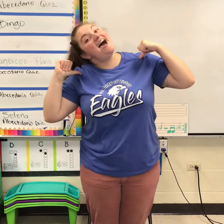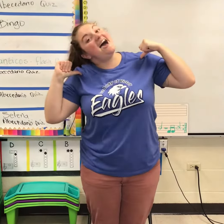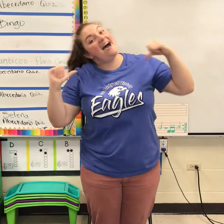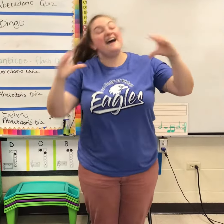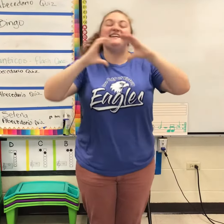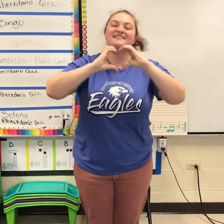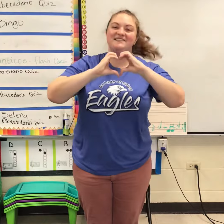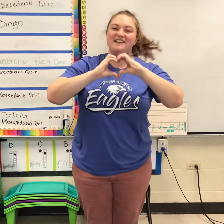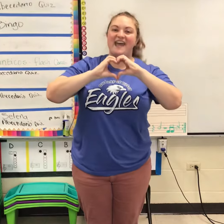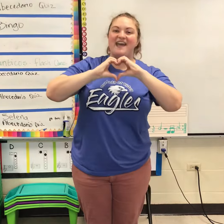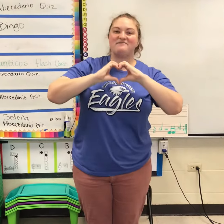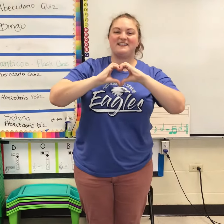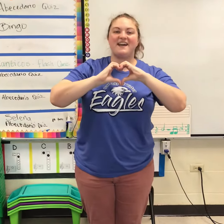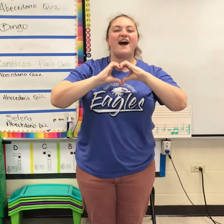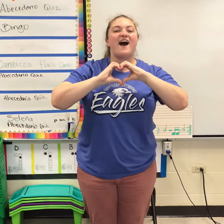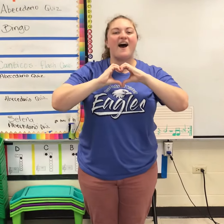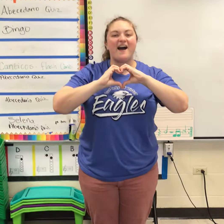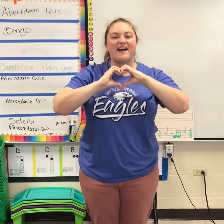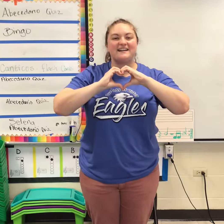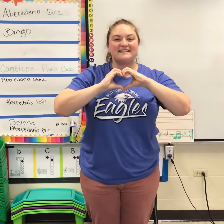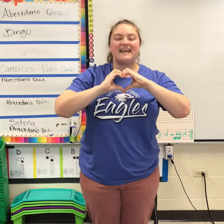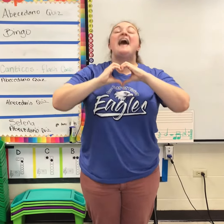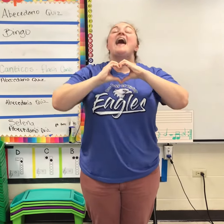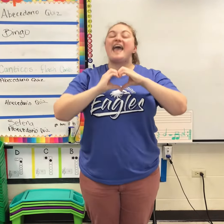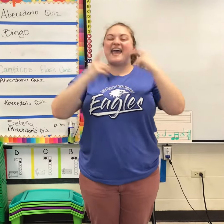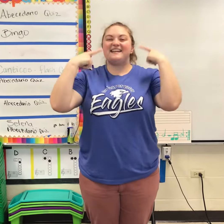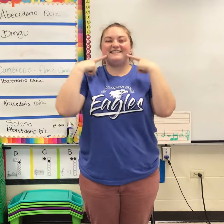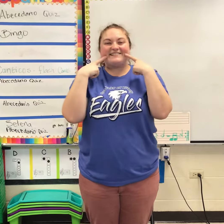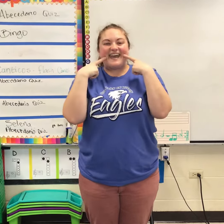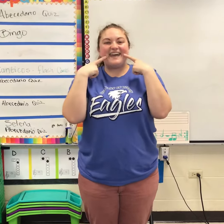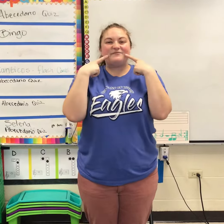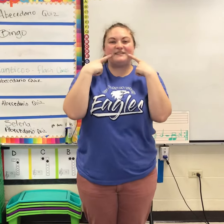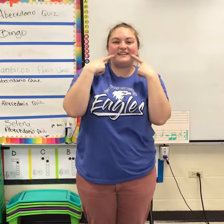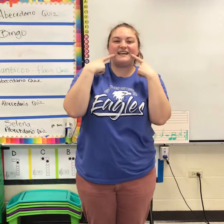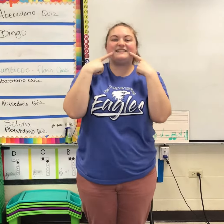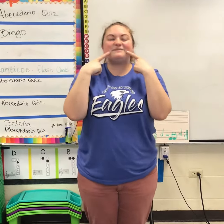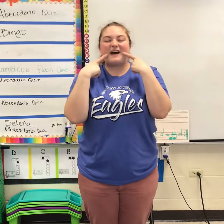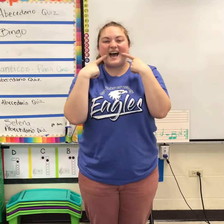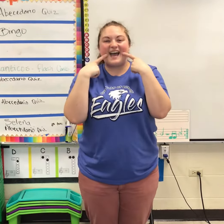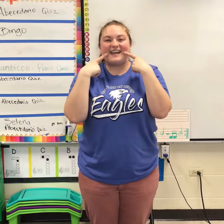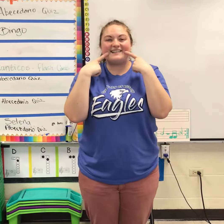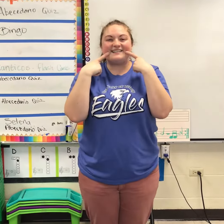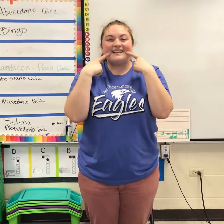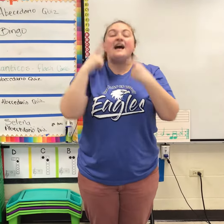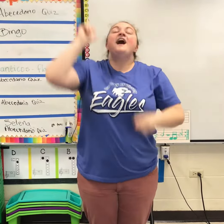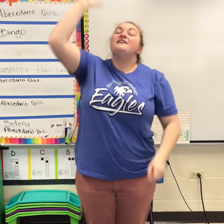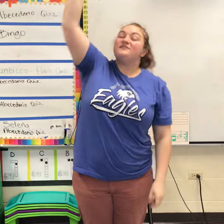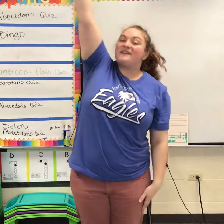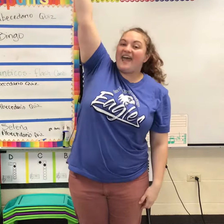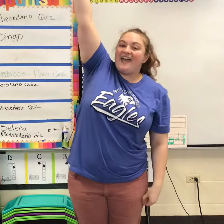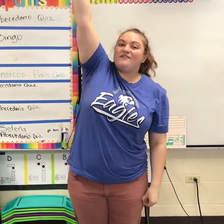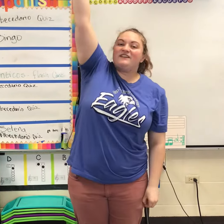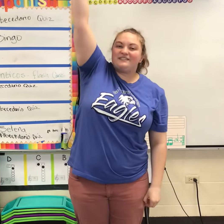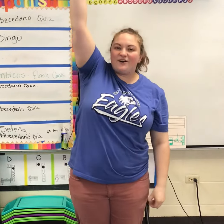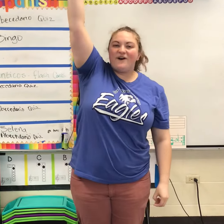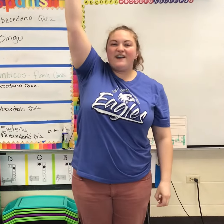you gave me a heart and you gave me a smile. You gave me a Lord